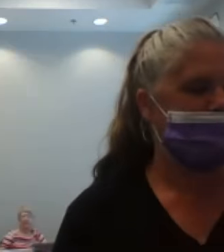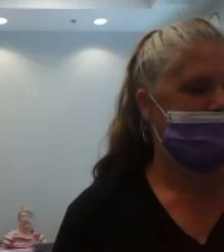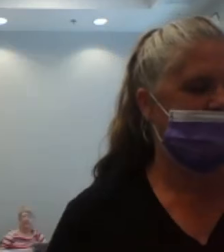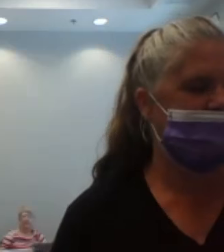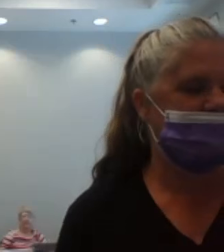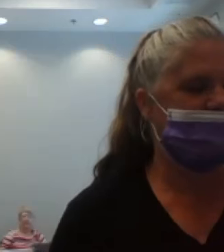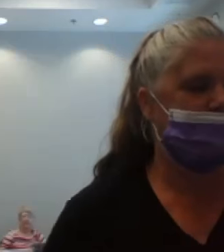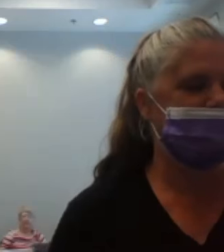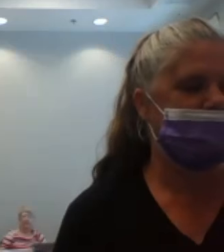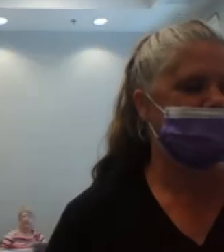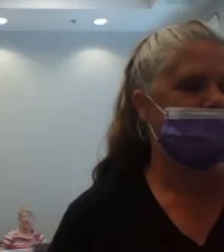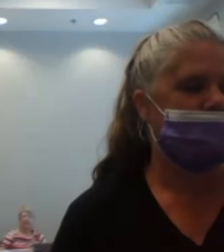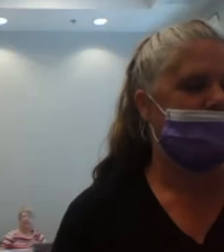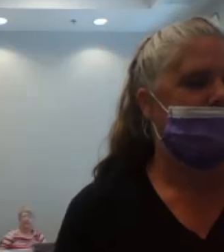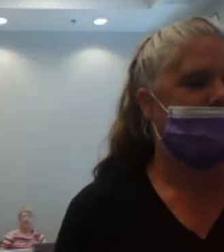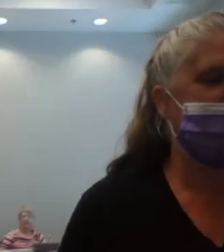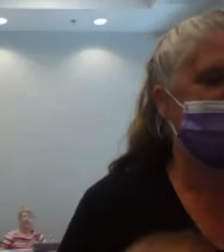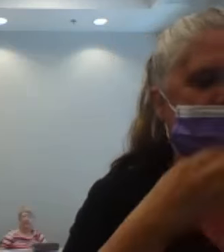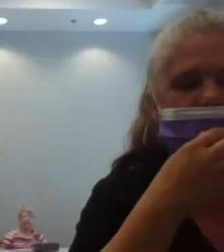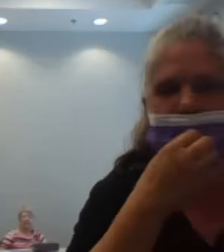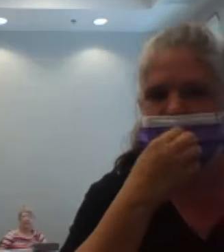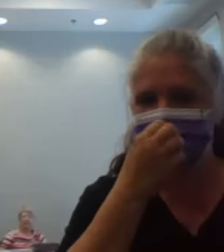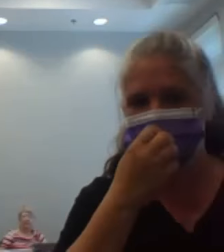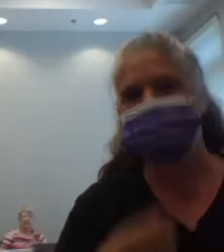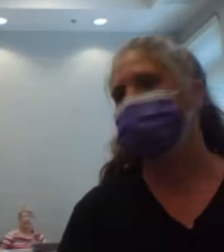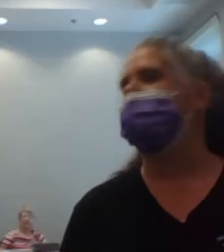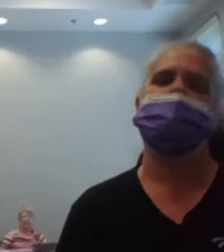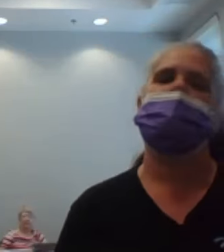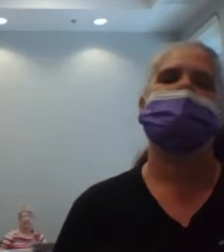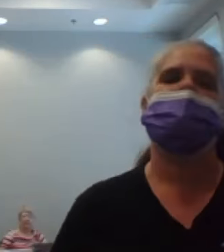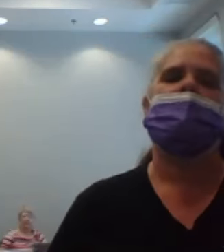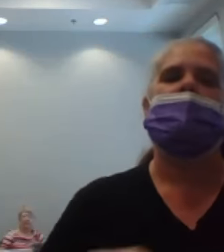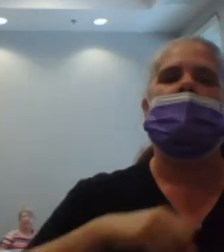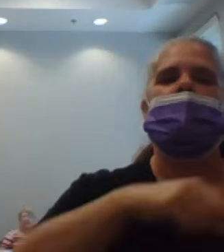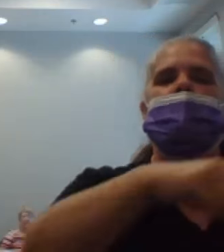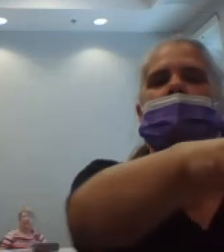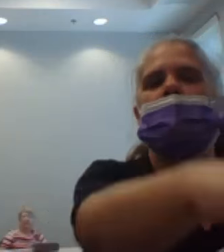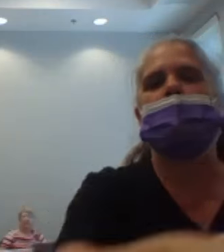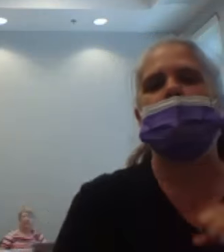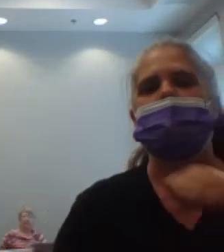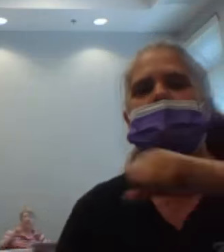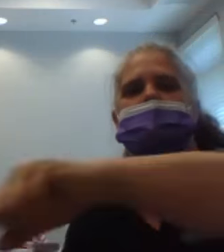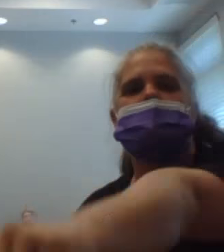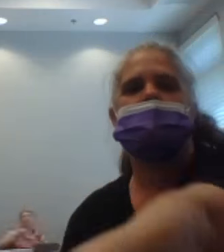Let's shake out your arms. Next, we're going to do a punching bag. One, two,